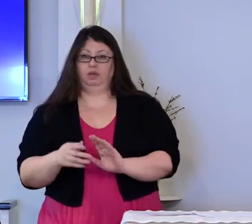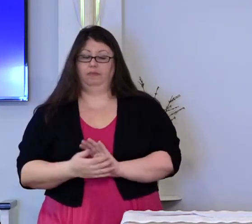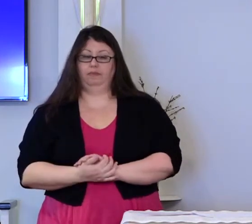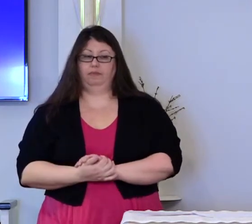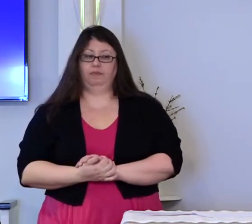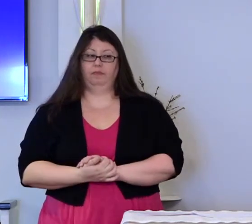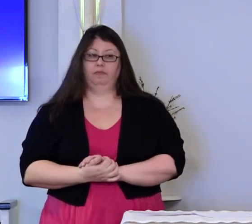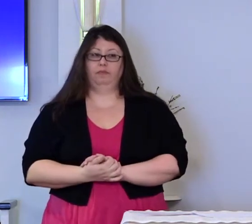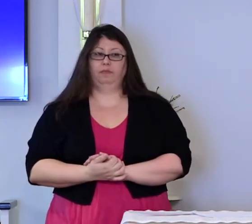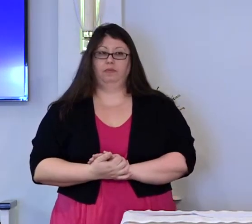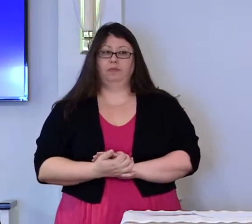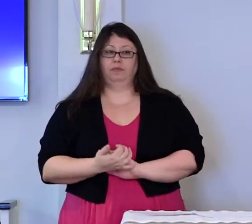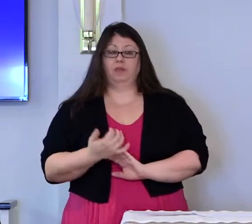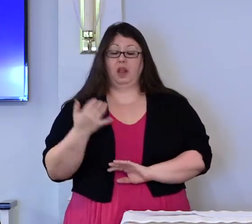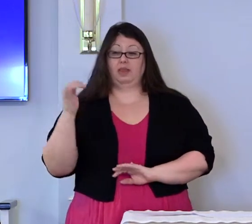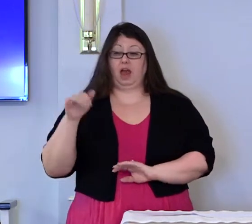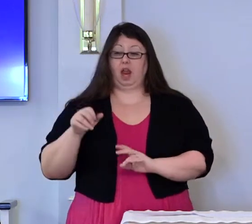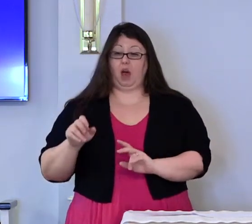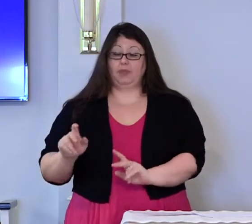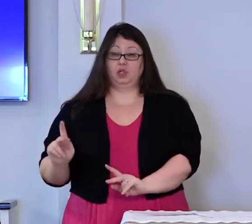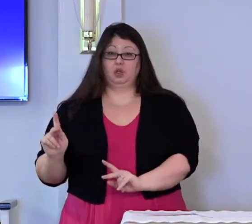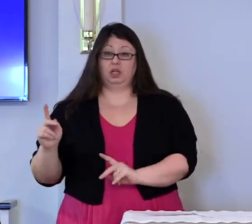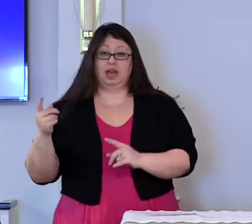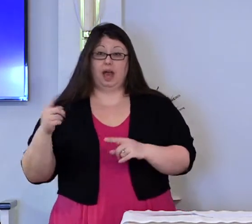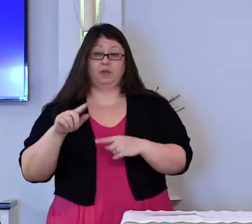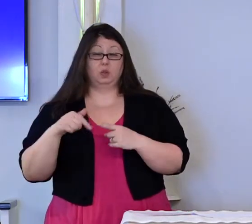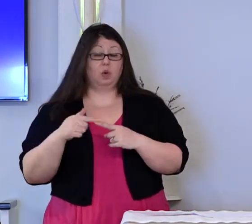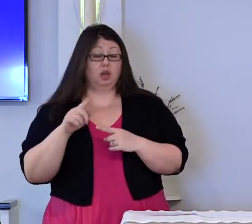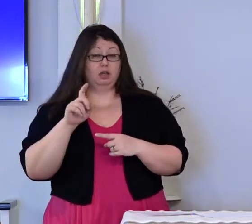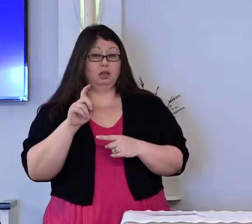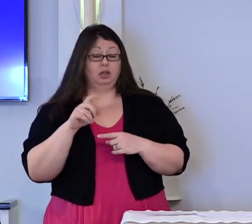opportunity. That opportunity comes